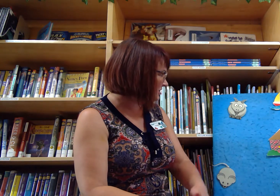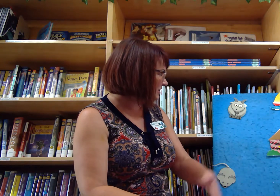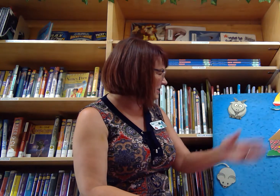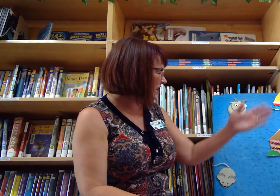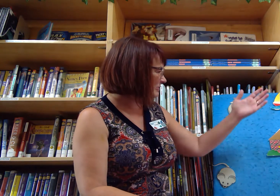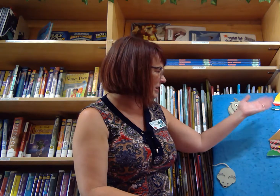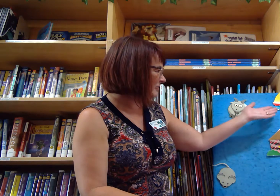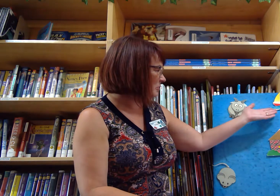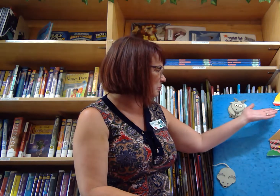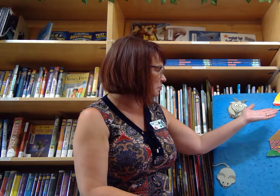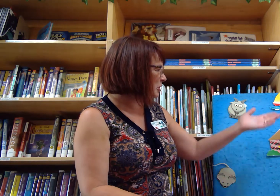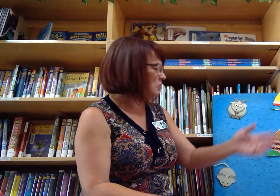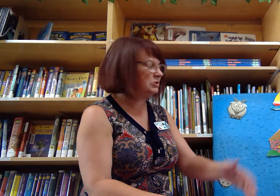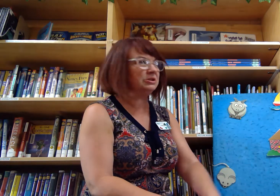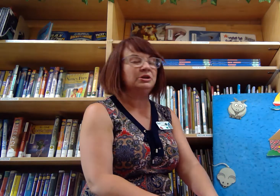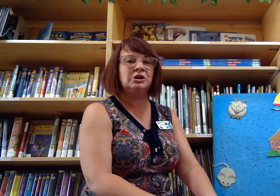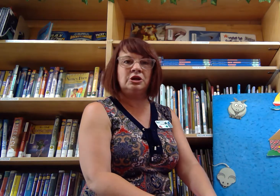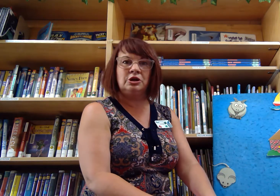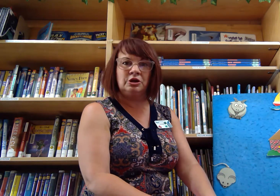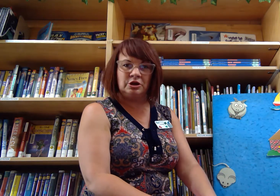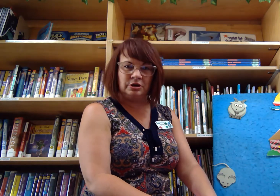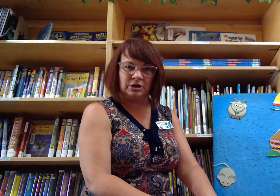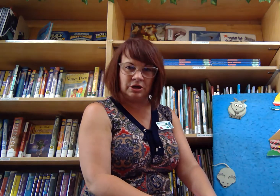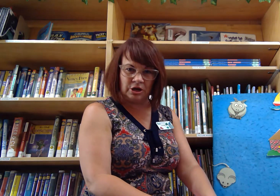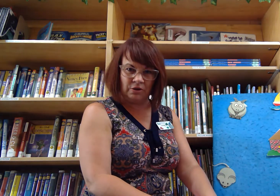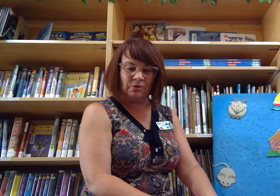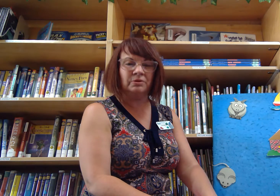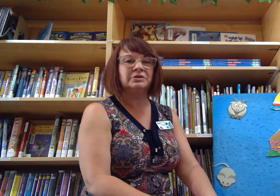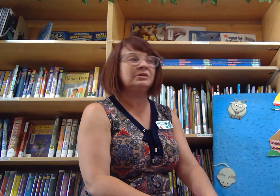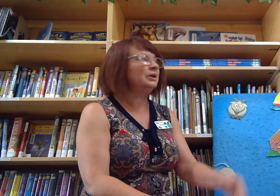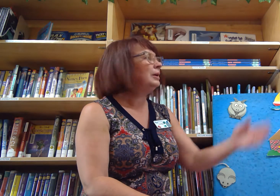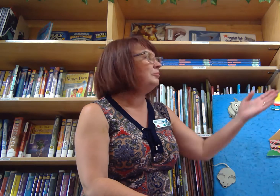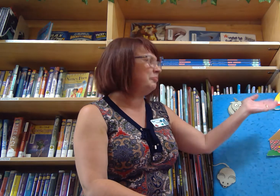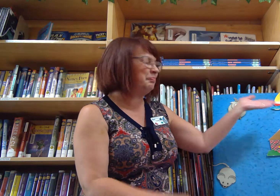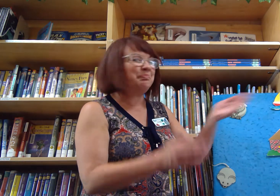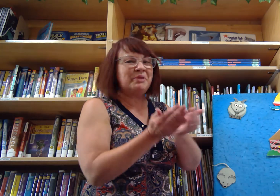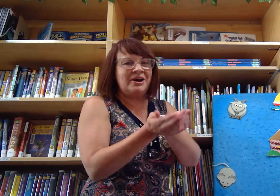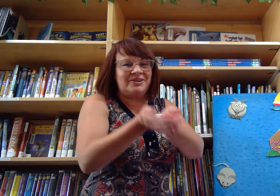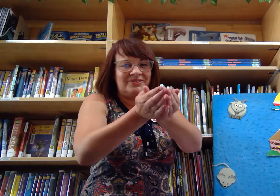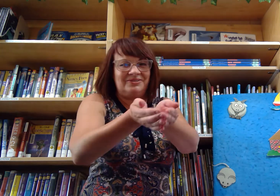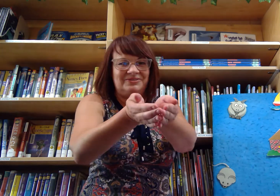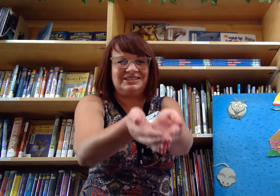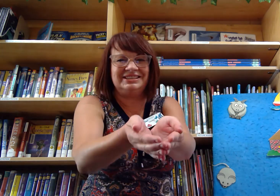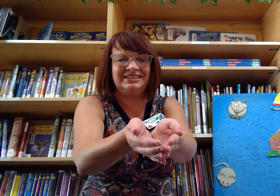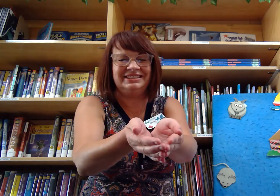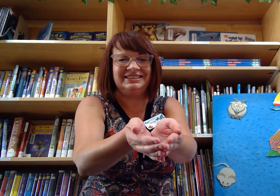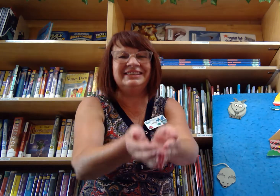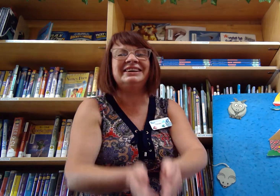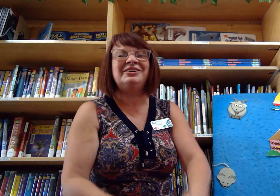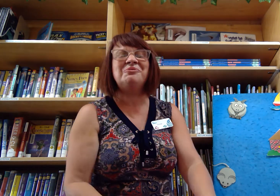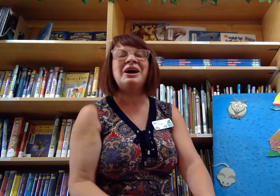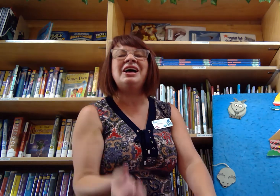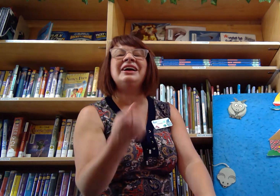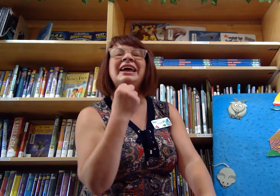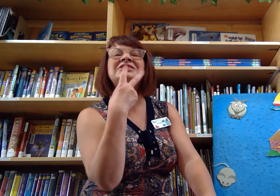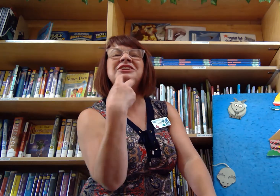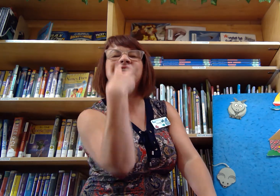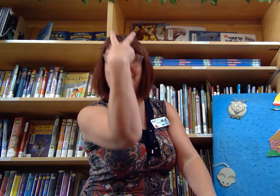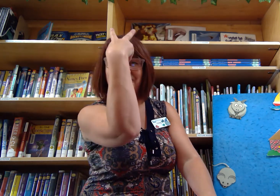and we have a boat. Goat! Goat! Goat! Boat! Boat! We'll catch a goat.